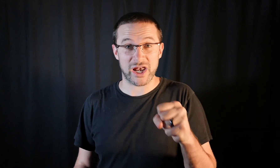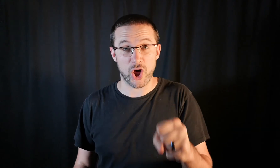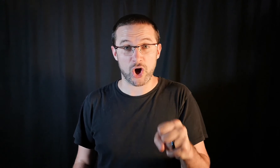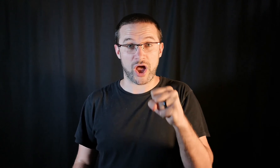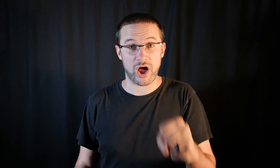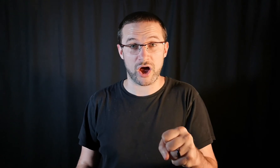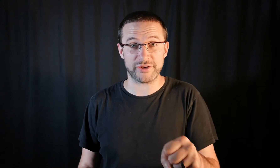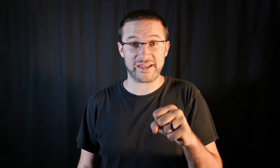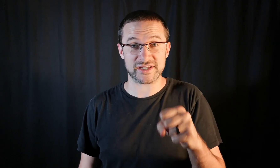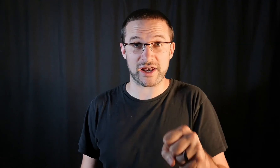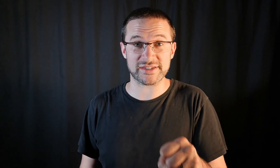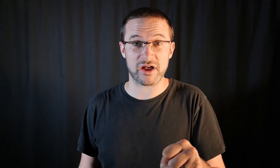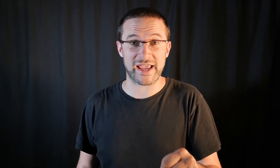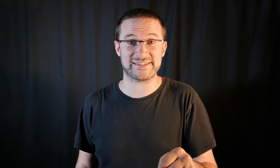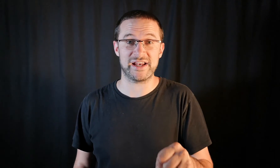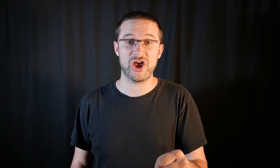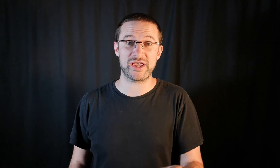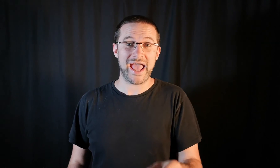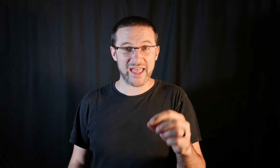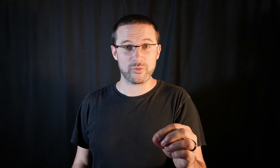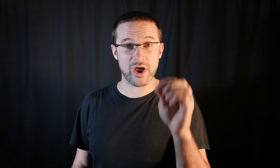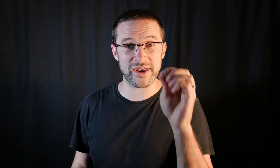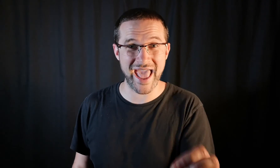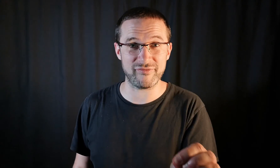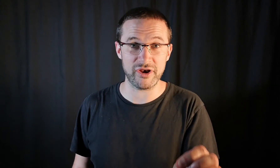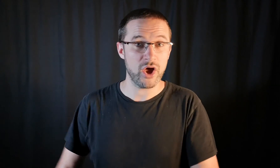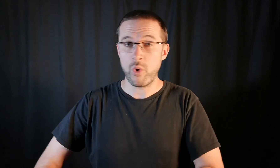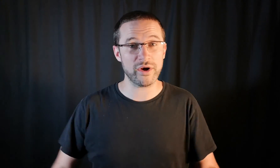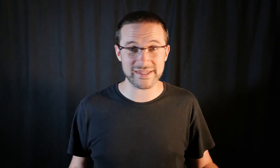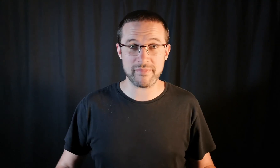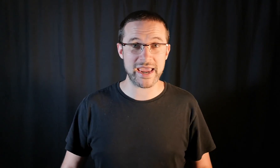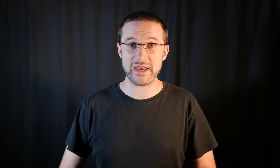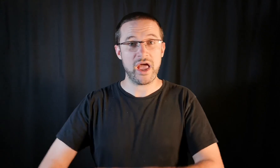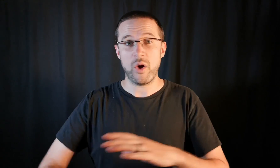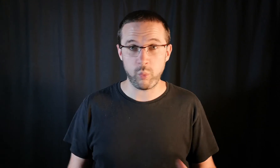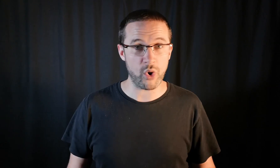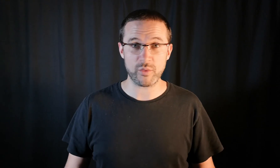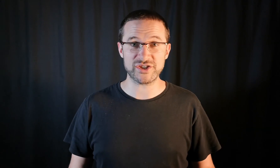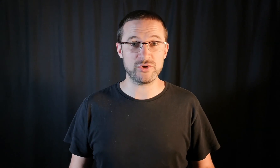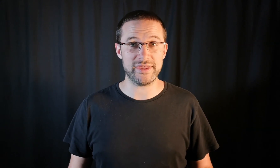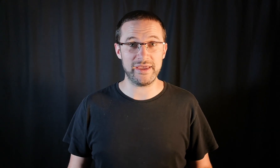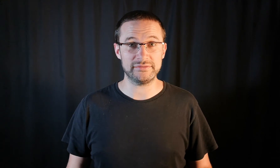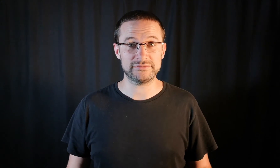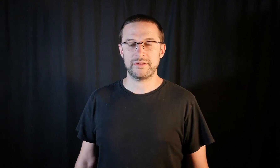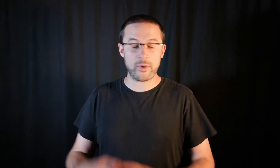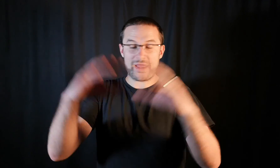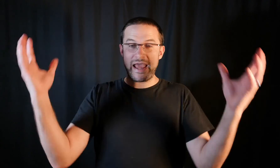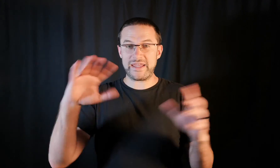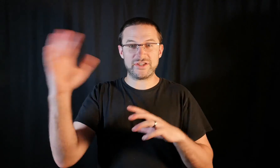a long, hard and slightly sarcastic look at the word heaven. What does it mean? What do I do with it? There'll be a link in the